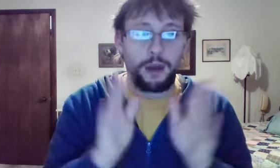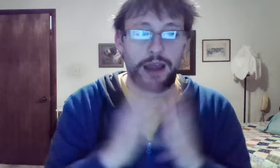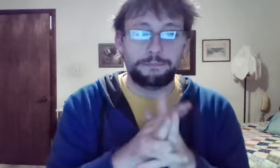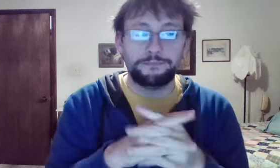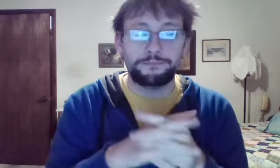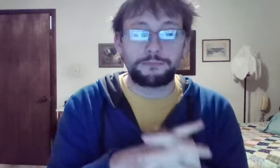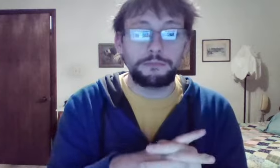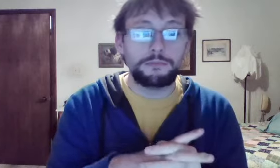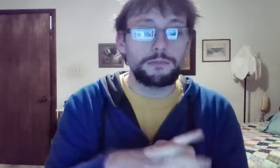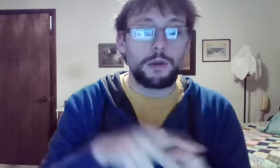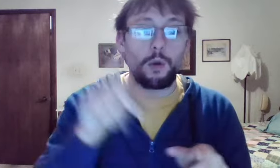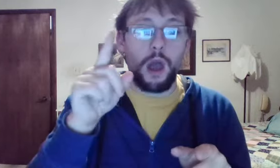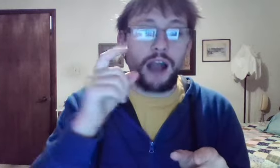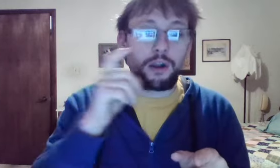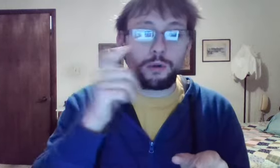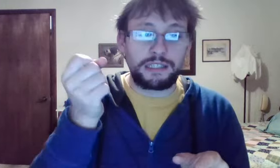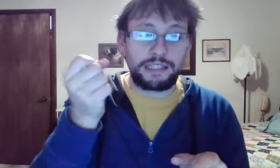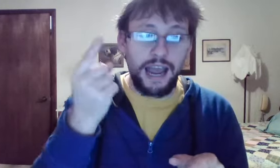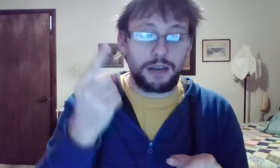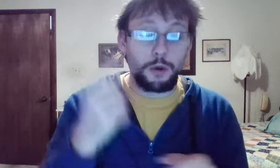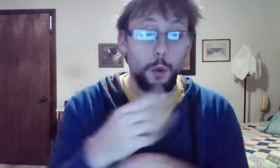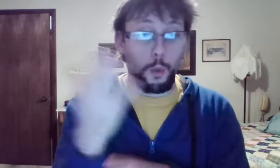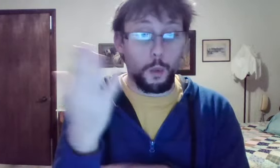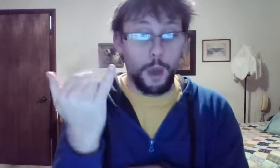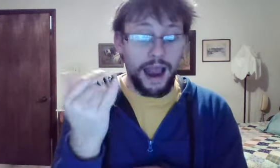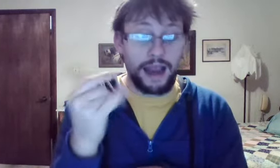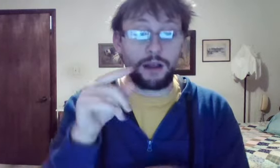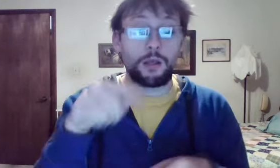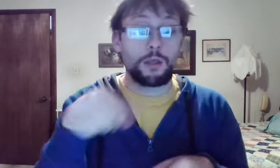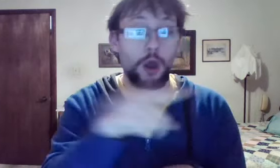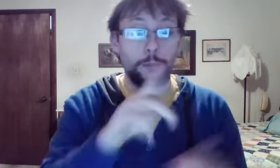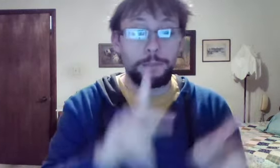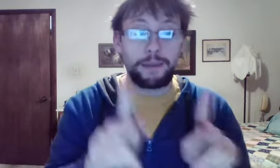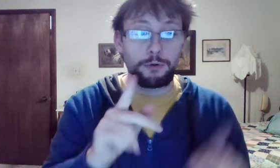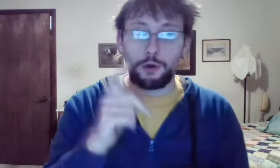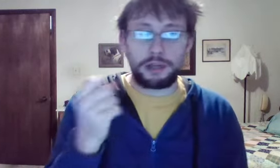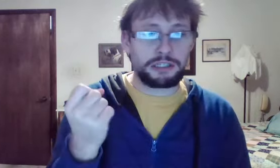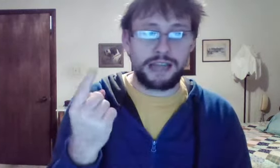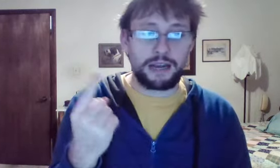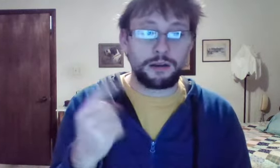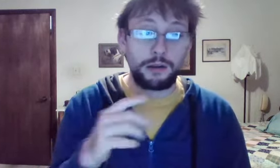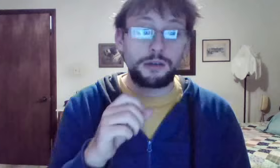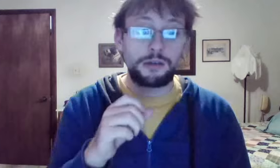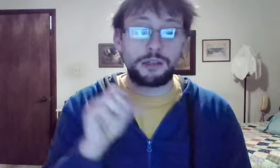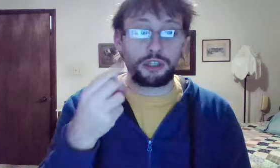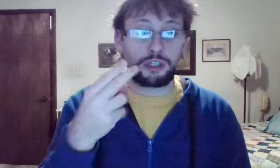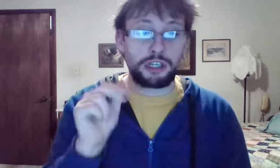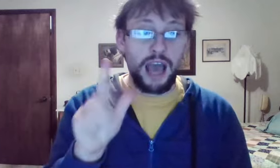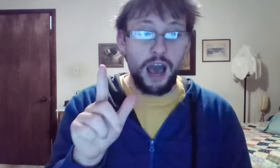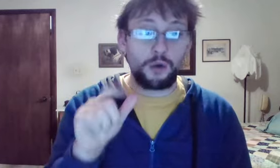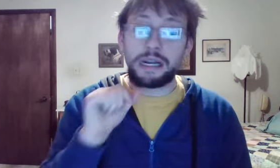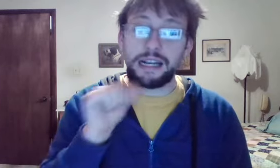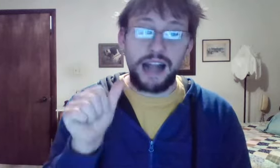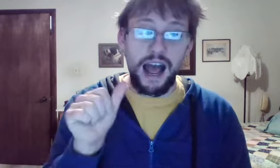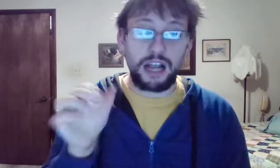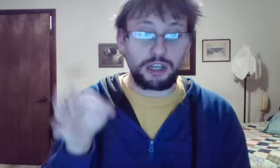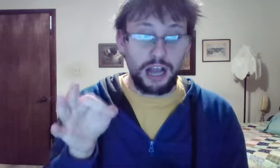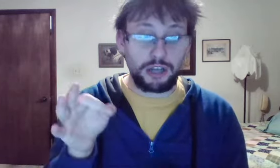Okay. I don't understand why those people don't understand. Shall not judge.